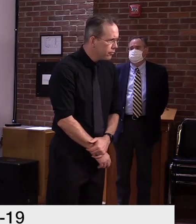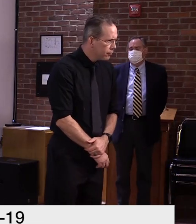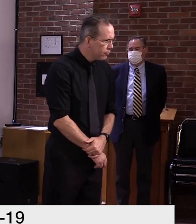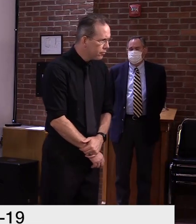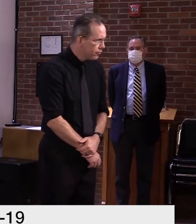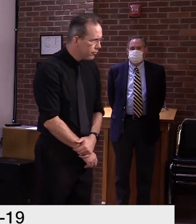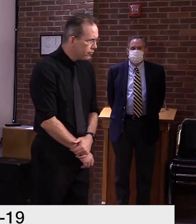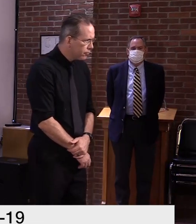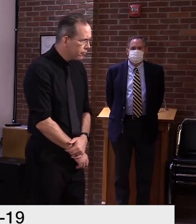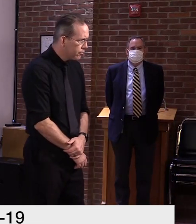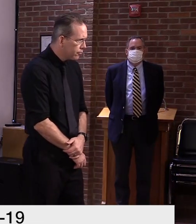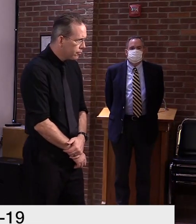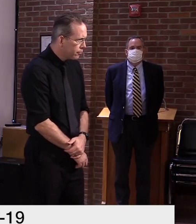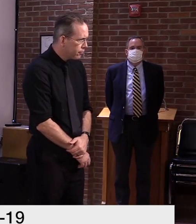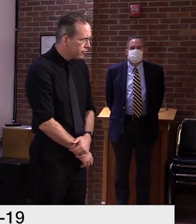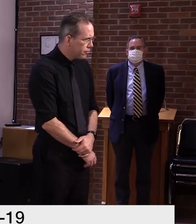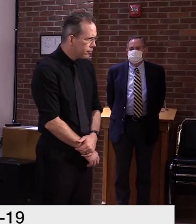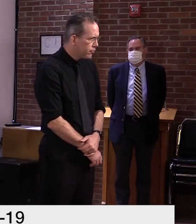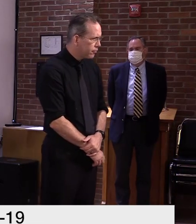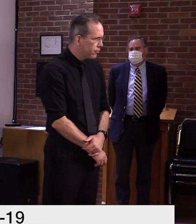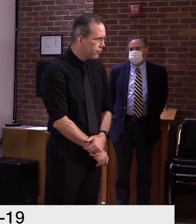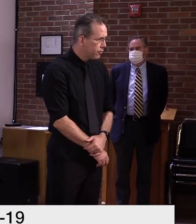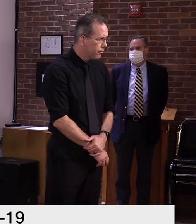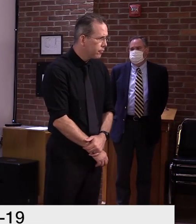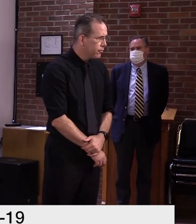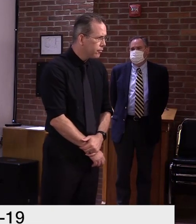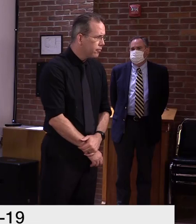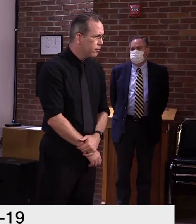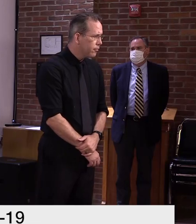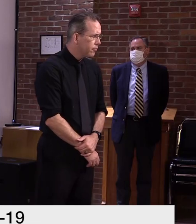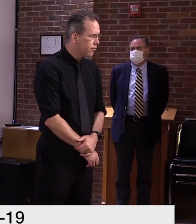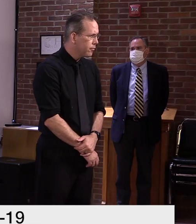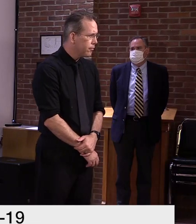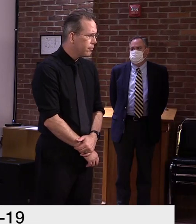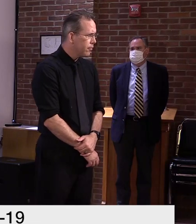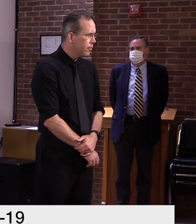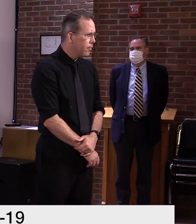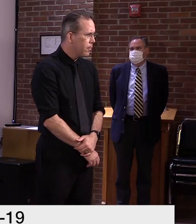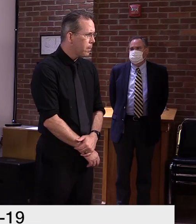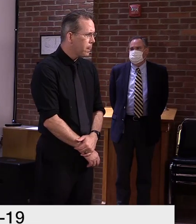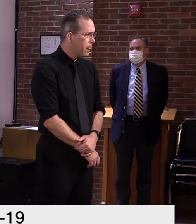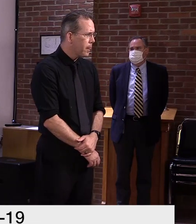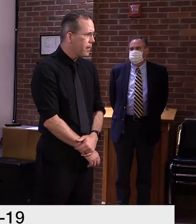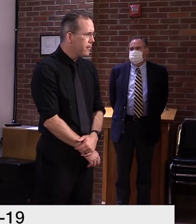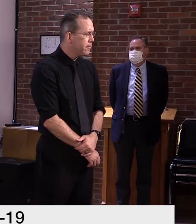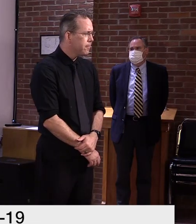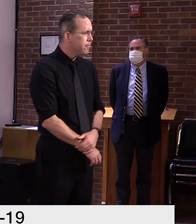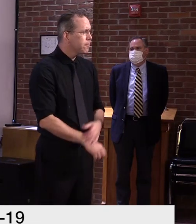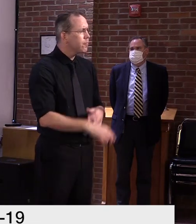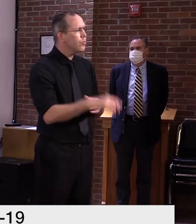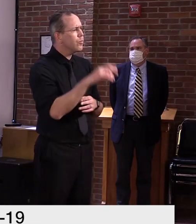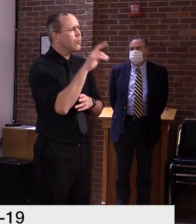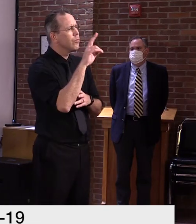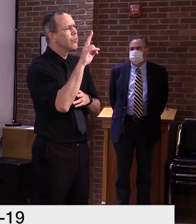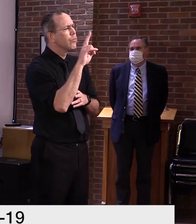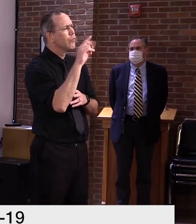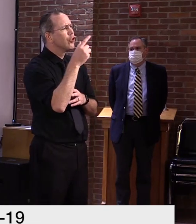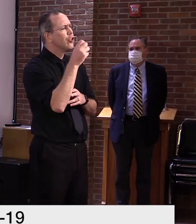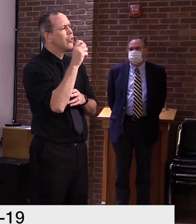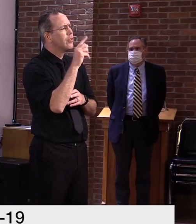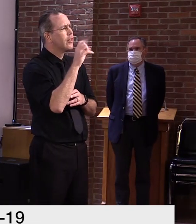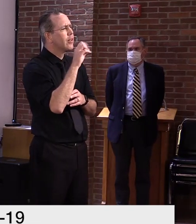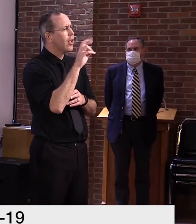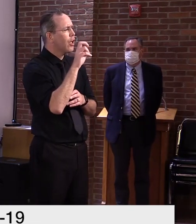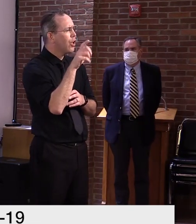Manchester, uh, didn't have the capacity to swab for these confirmatory PCR tests prior to this outbreak, quote unquote